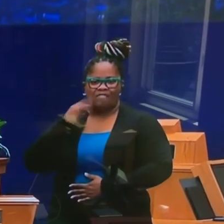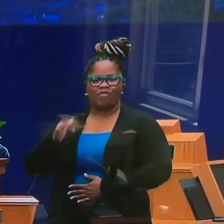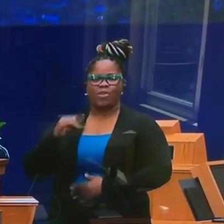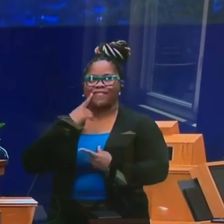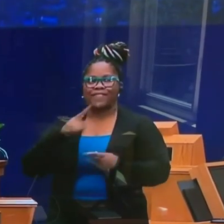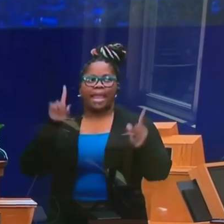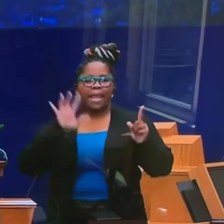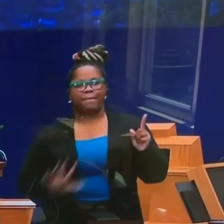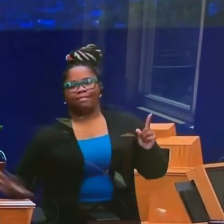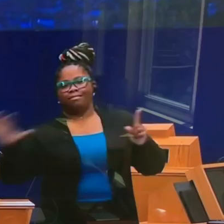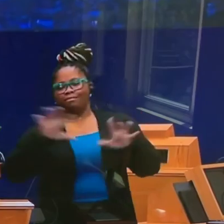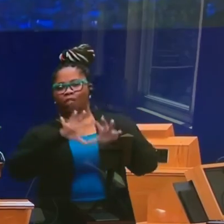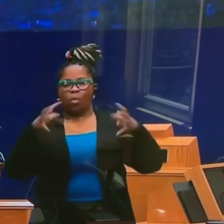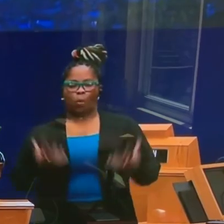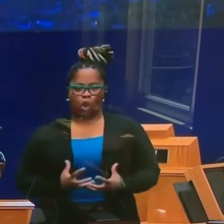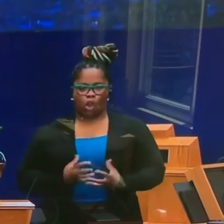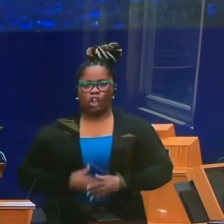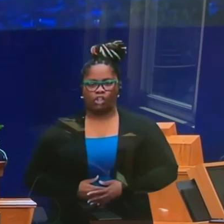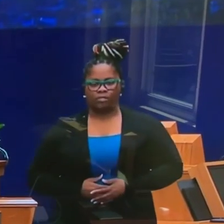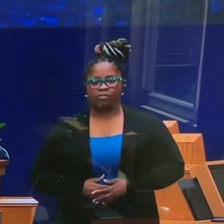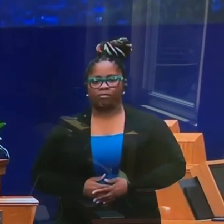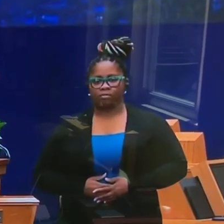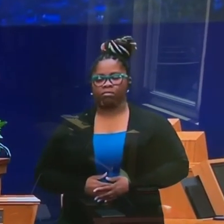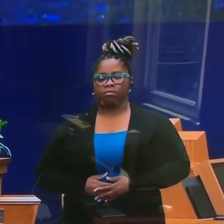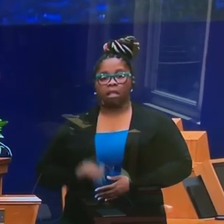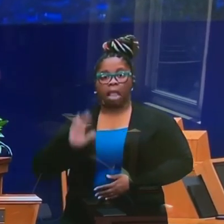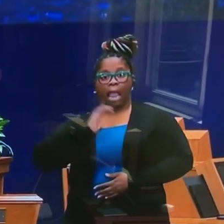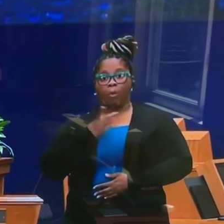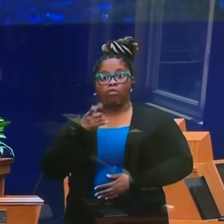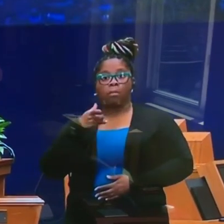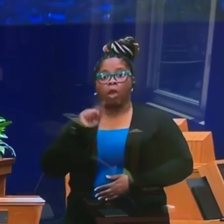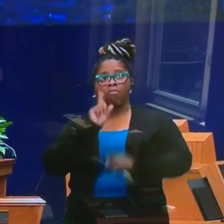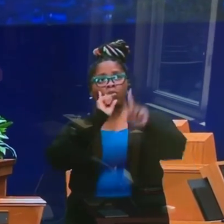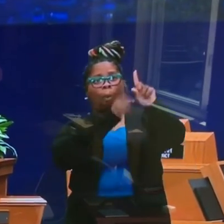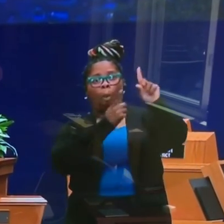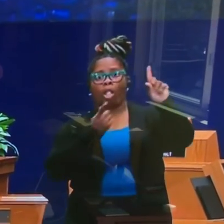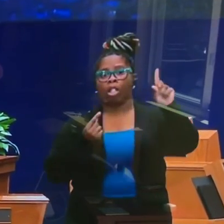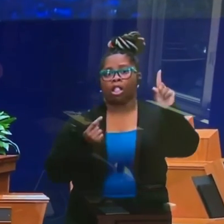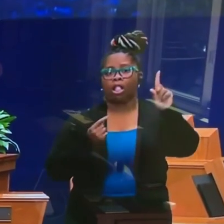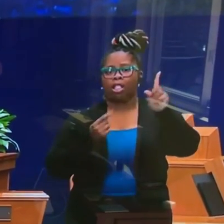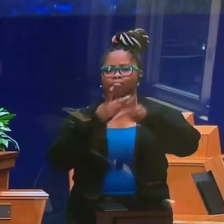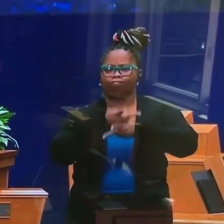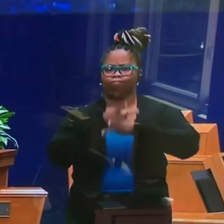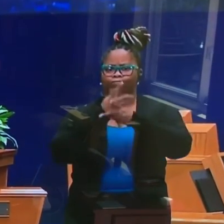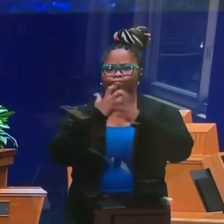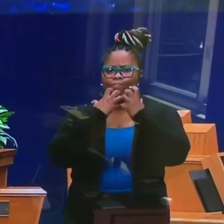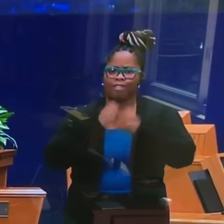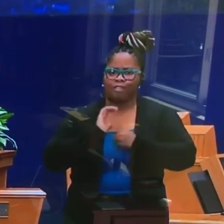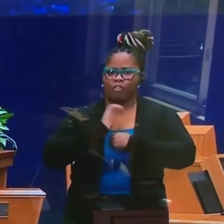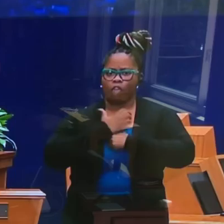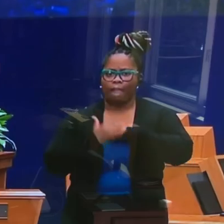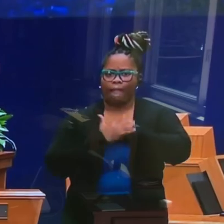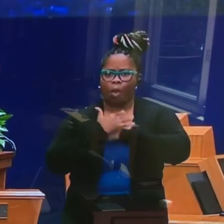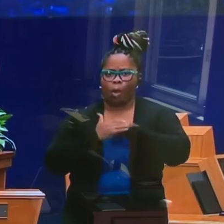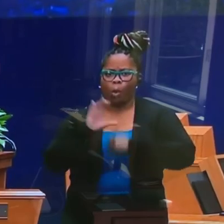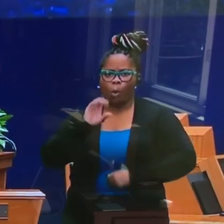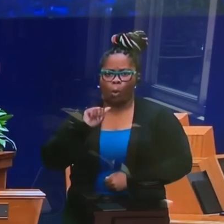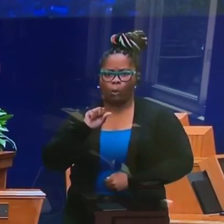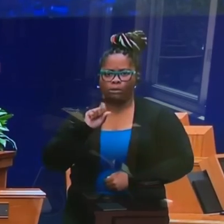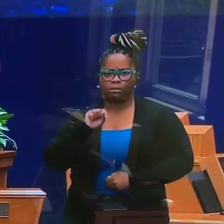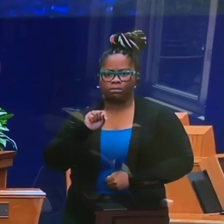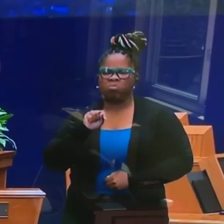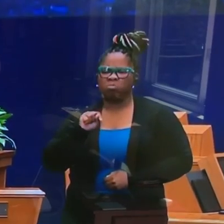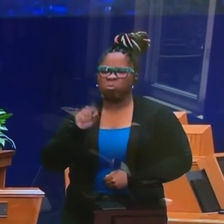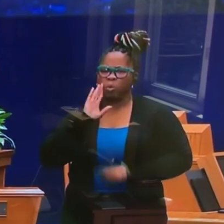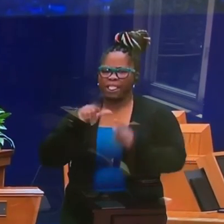world. The mission of the men and women of our department is caring for our coast, and they will do so throughout this pandemic.